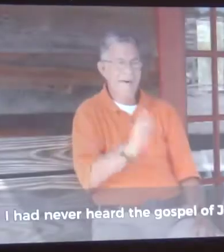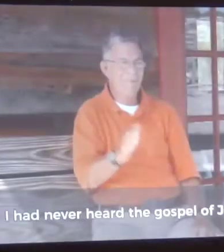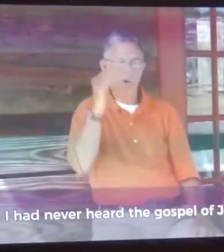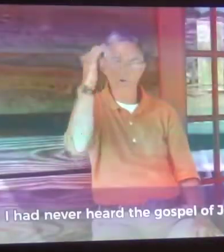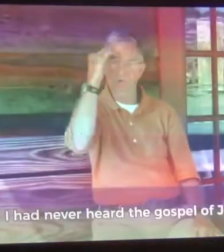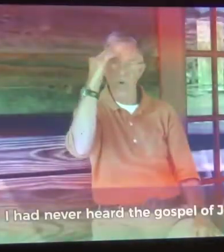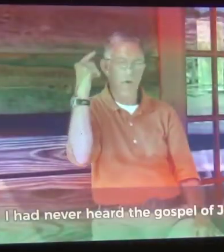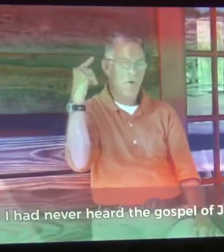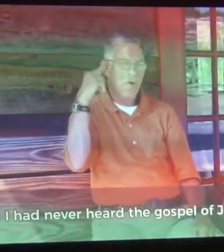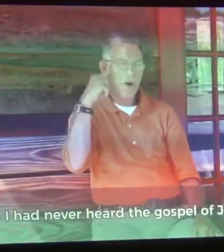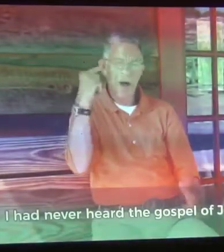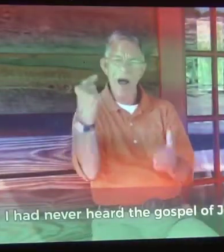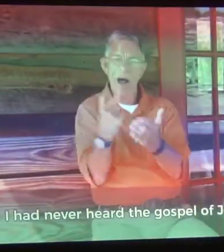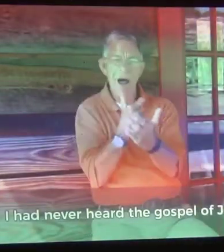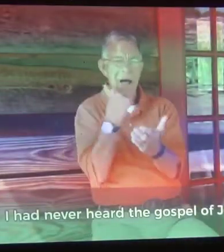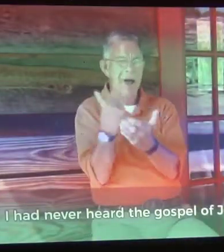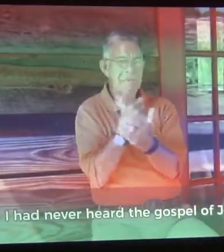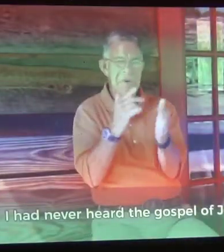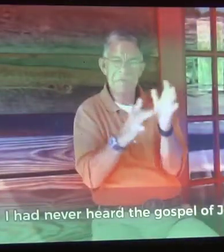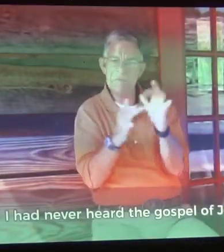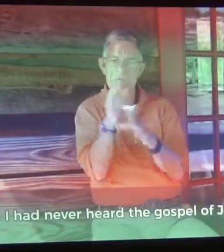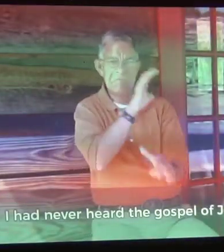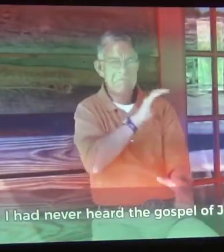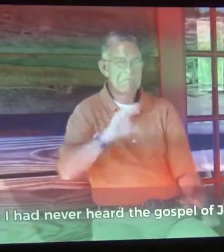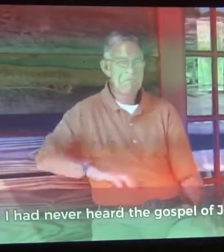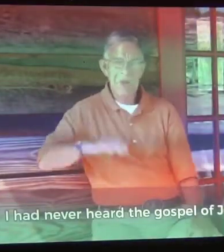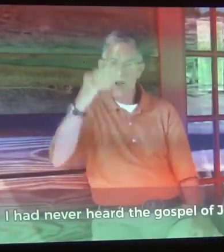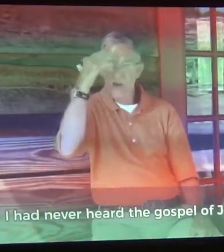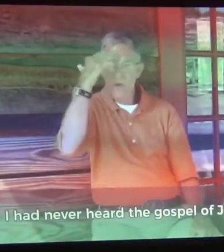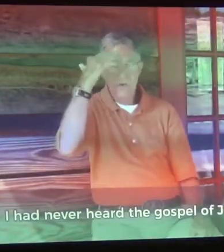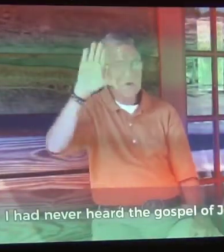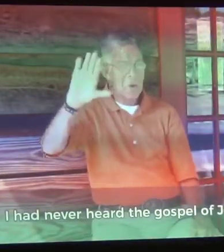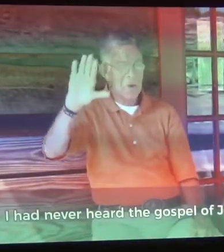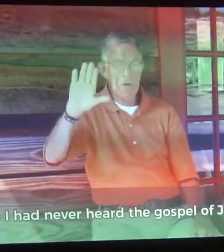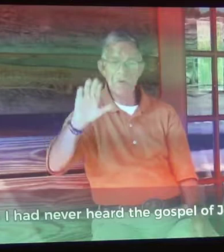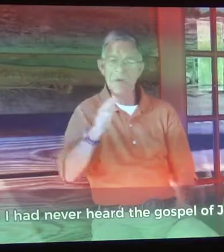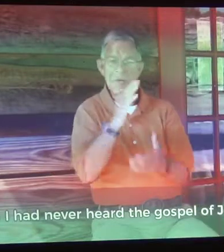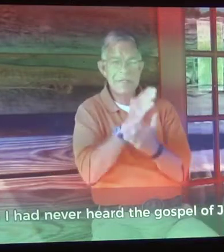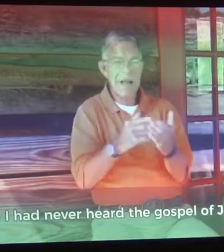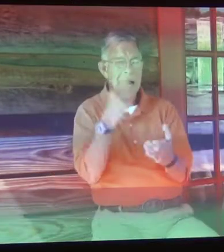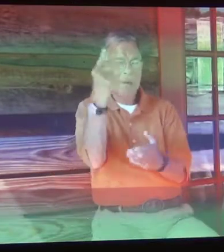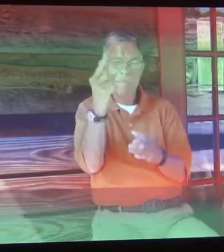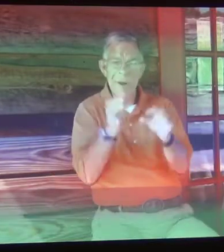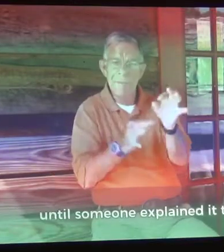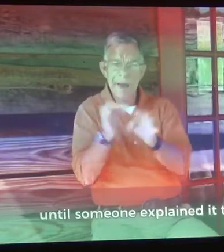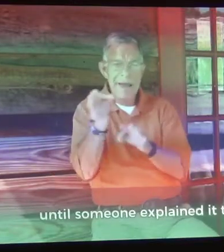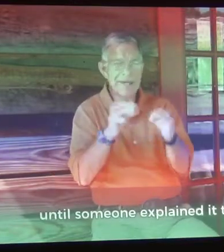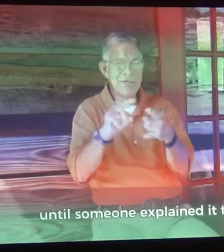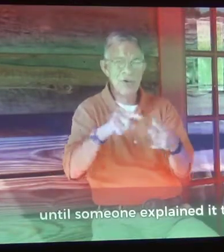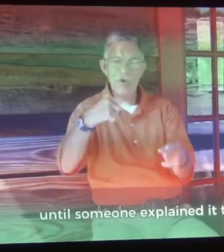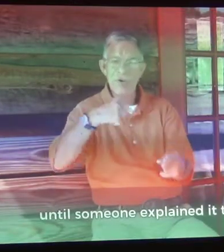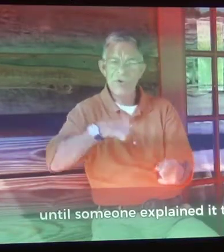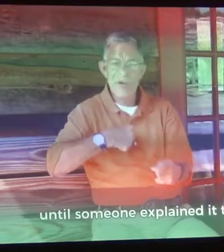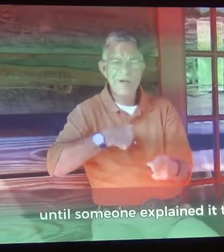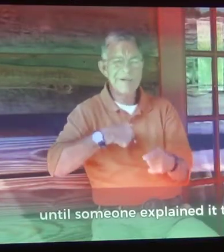I had never heard the gospel of Jesus Christ. Until someone explained it to me.